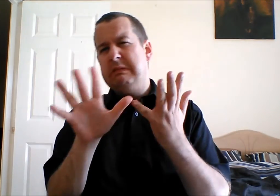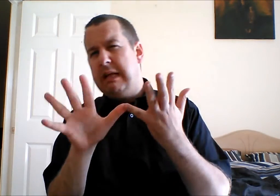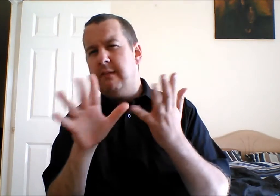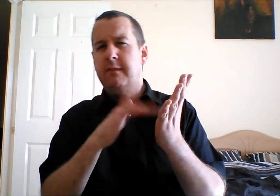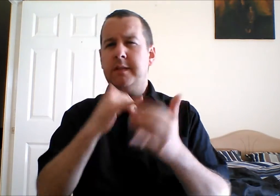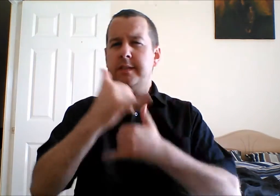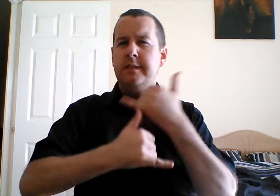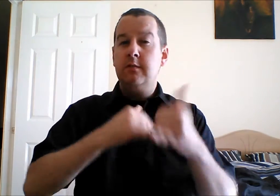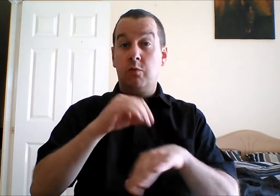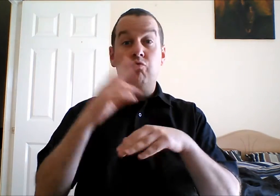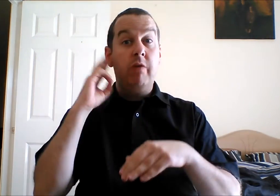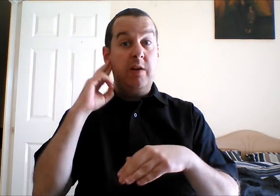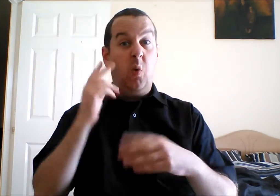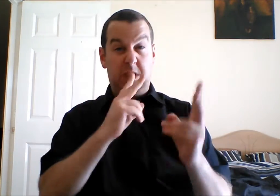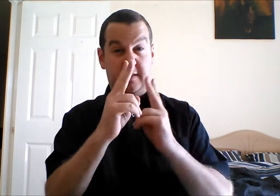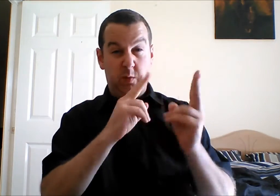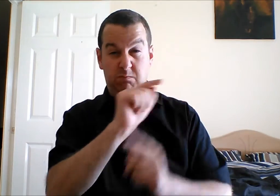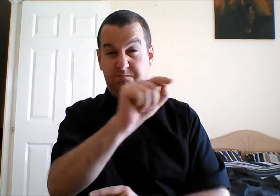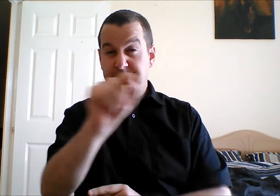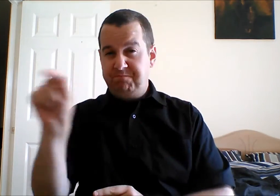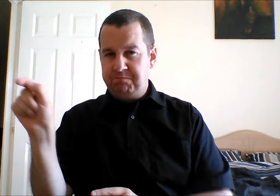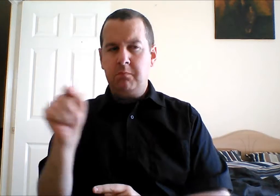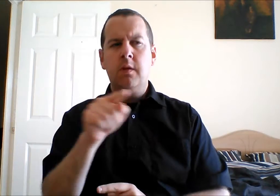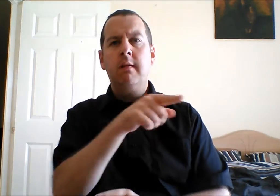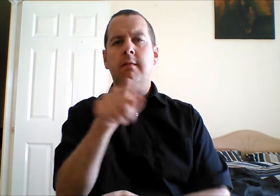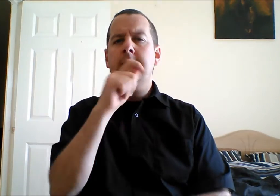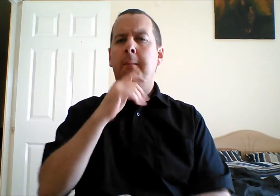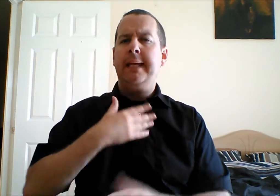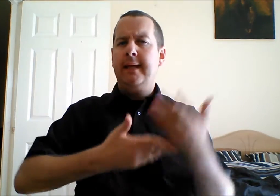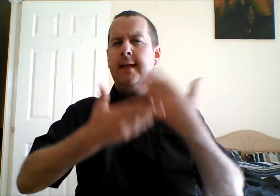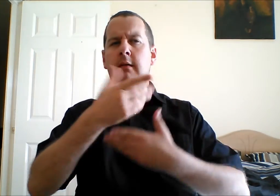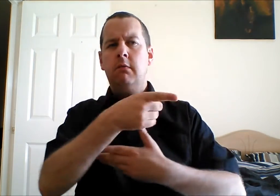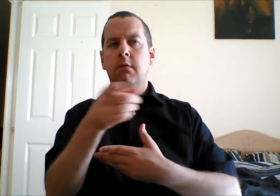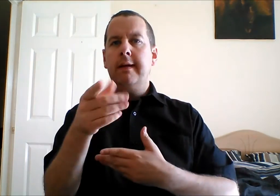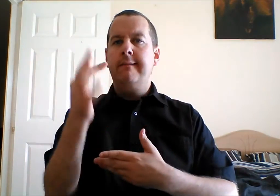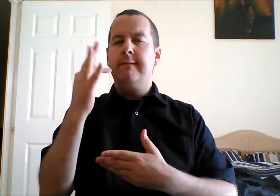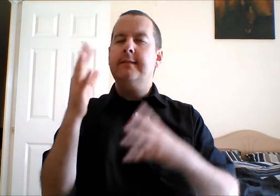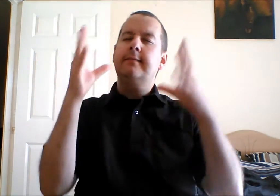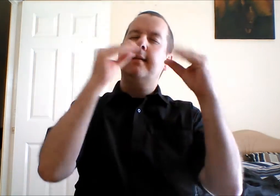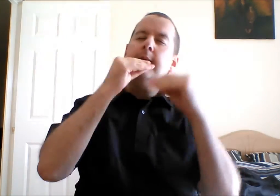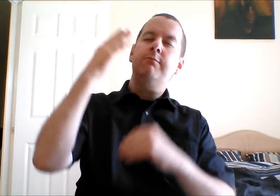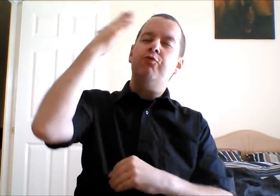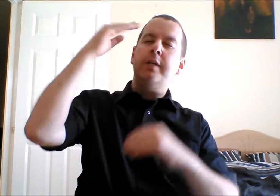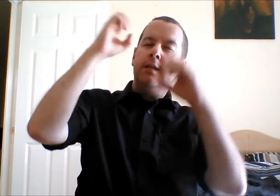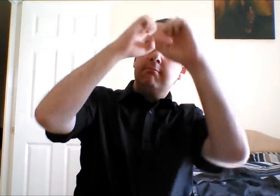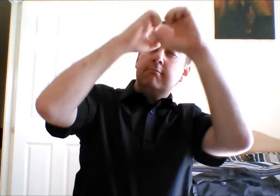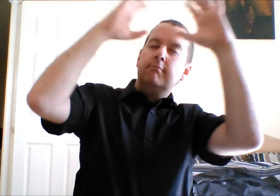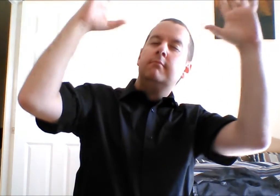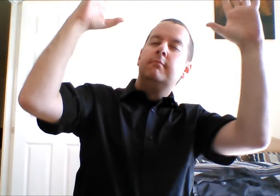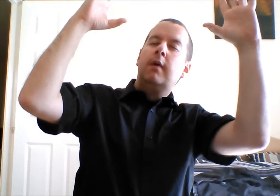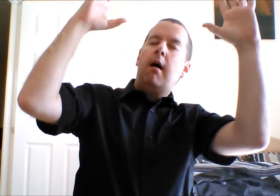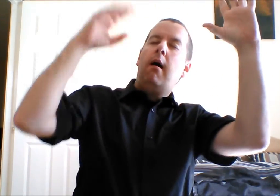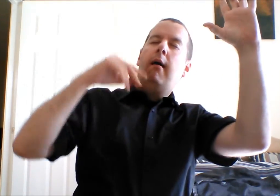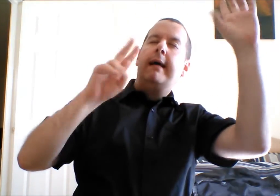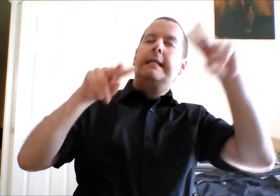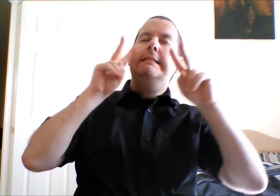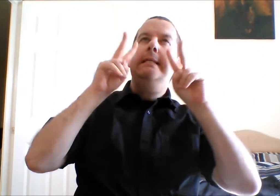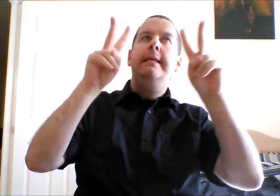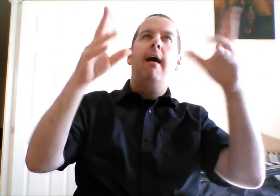they tell me that when they go to sleep and dream that they sometimes dream that they can see. Does Lisa